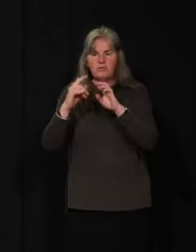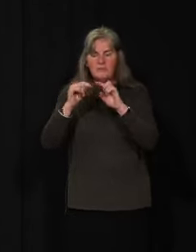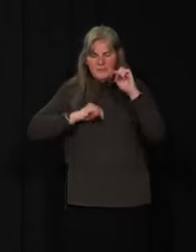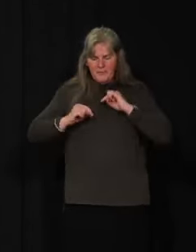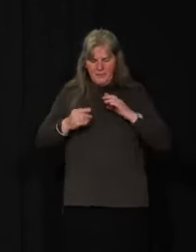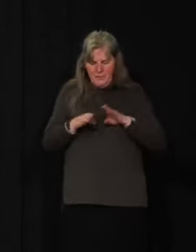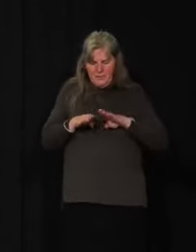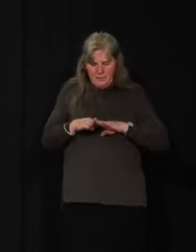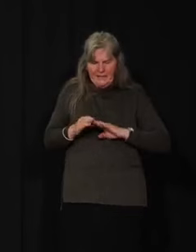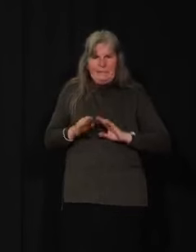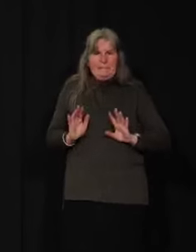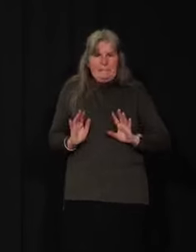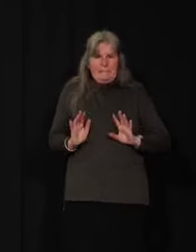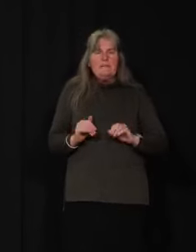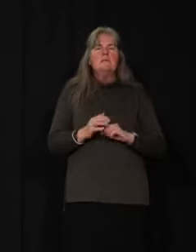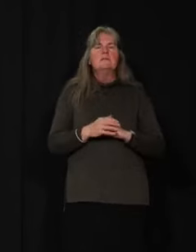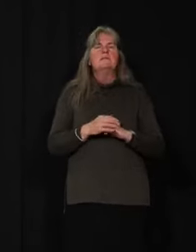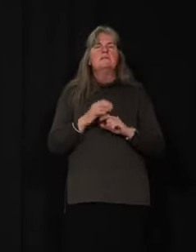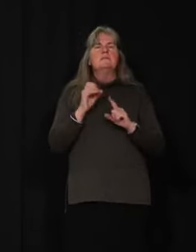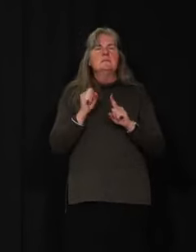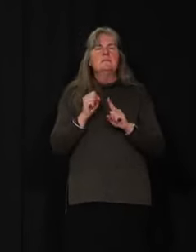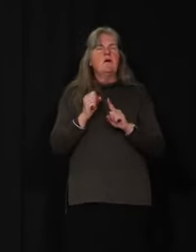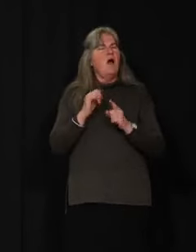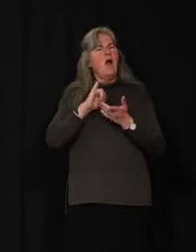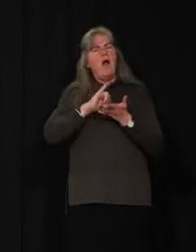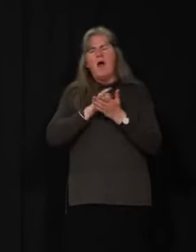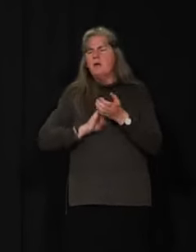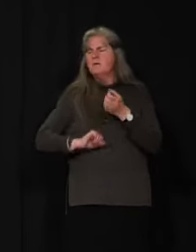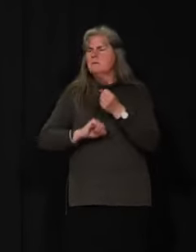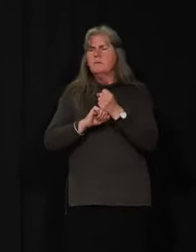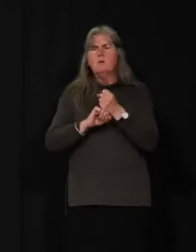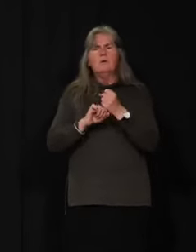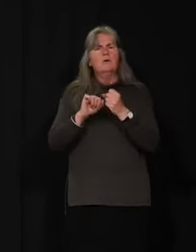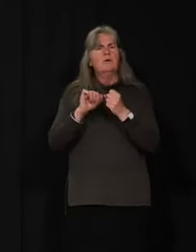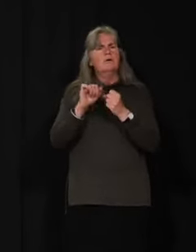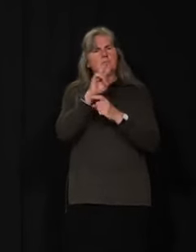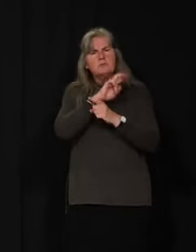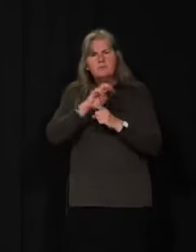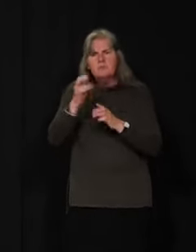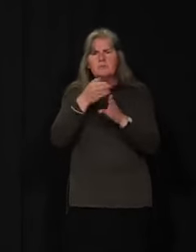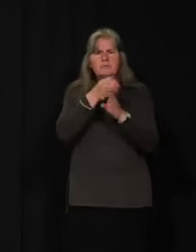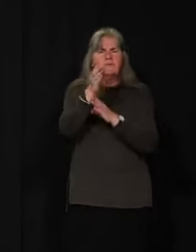support our tourism industry, the best thing we can do to support businesses that have been